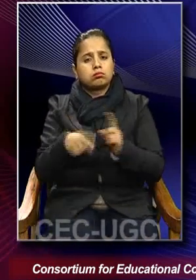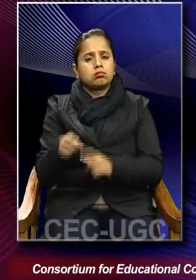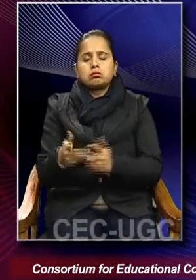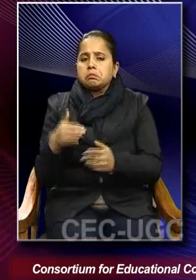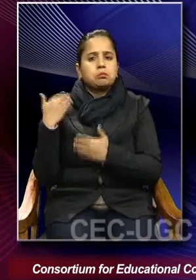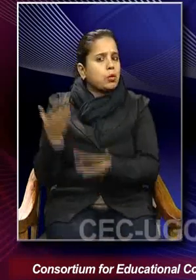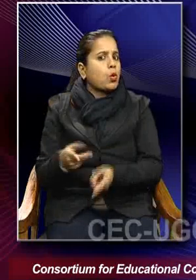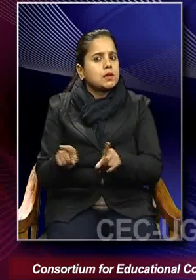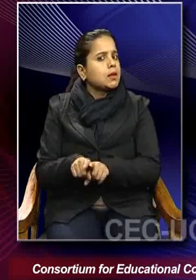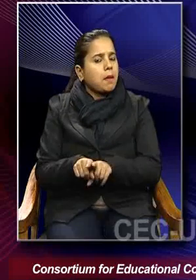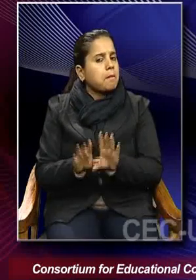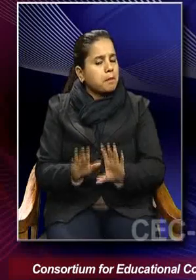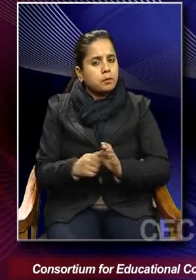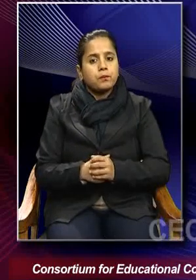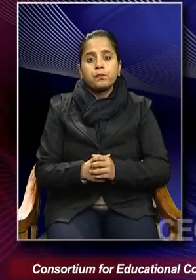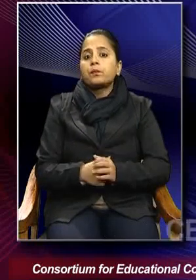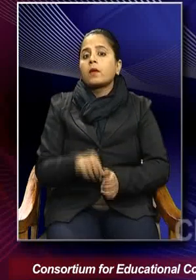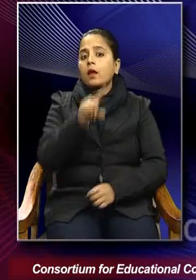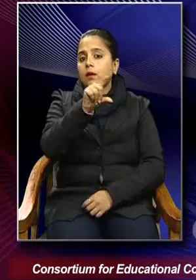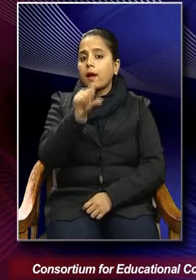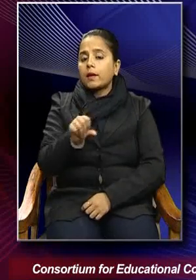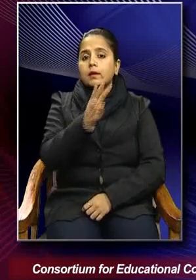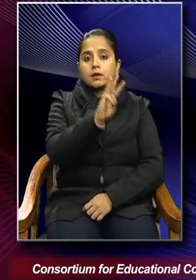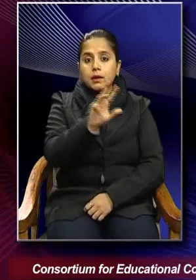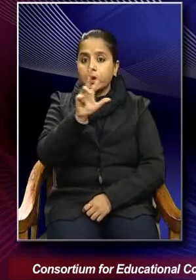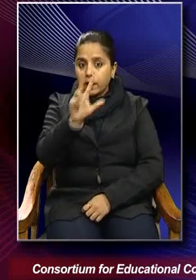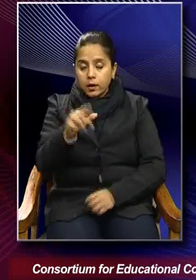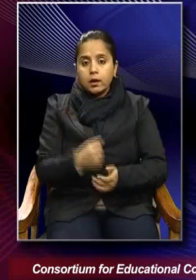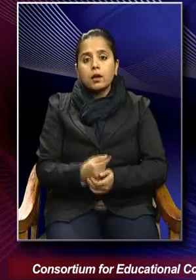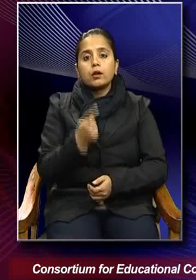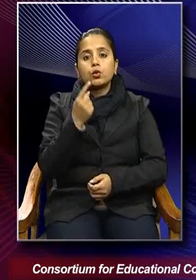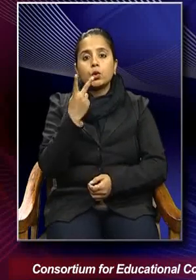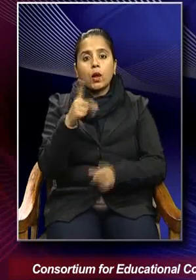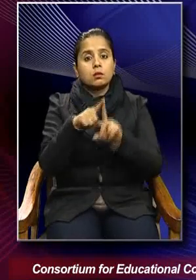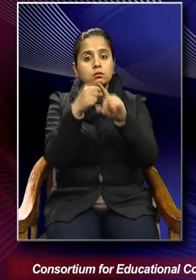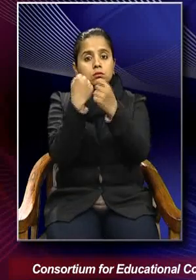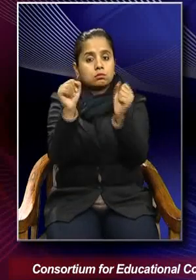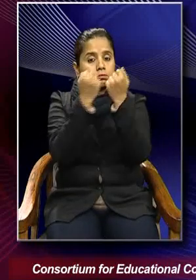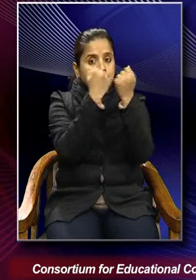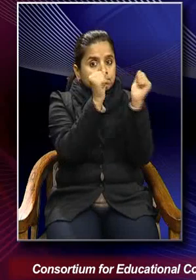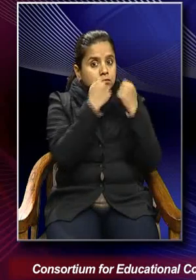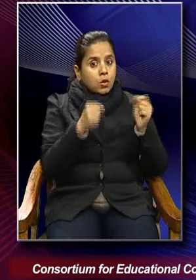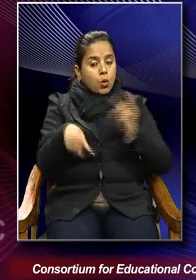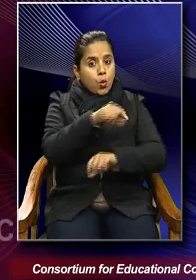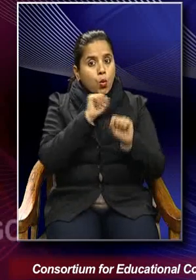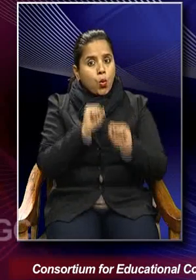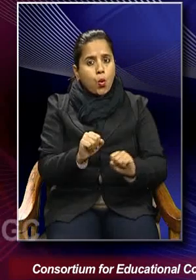Now, in 1938, 12 democracies were there, seven of these